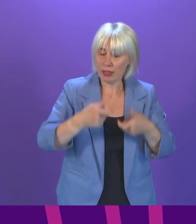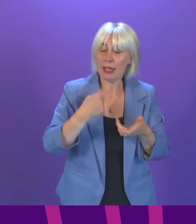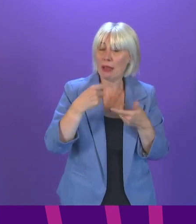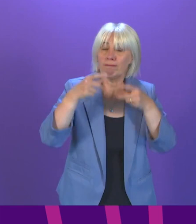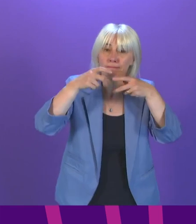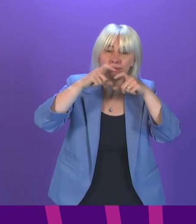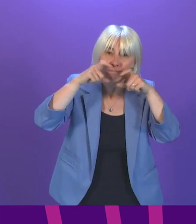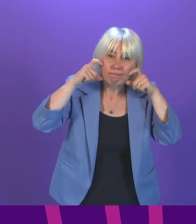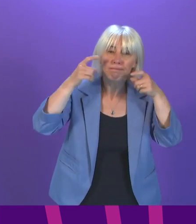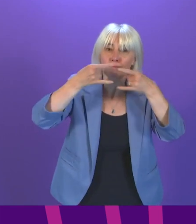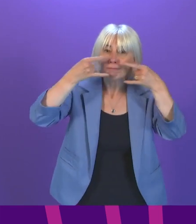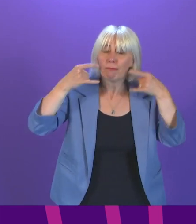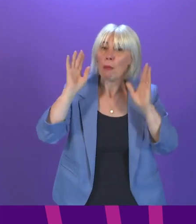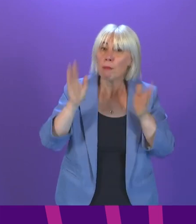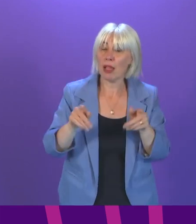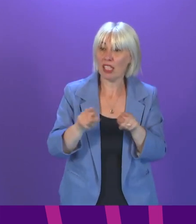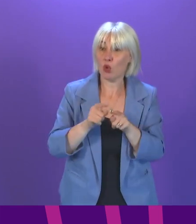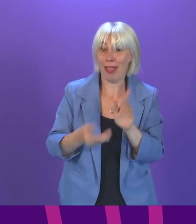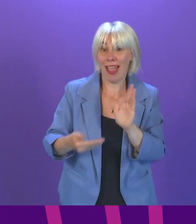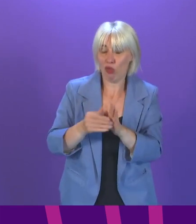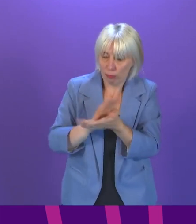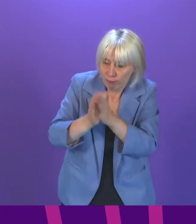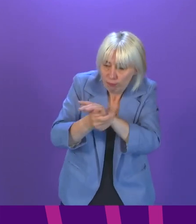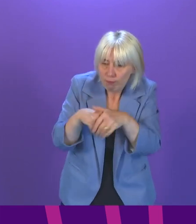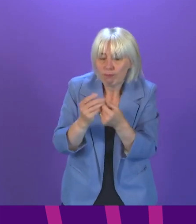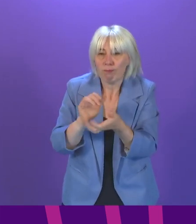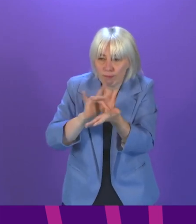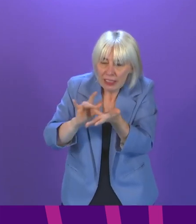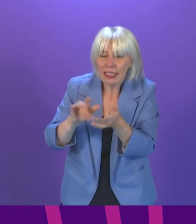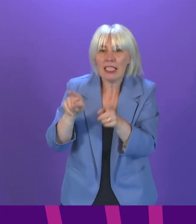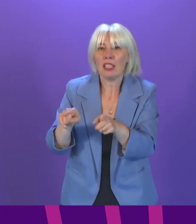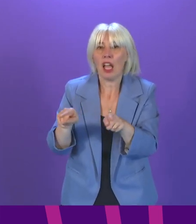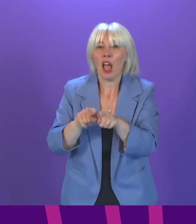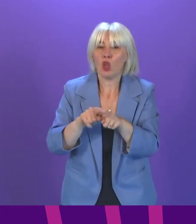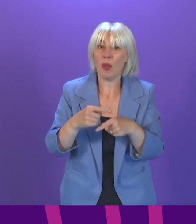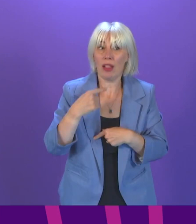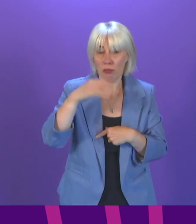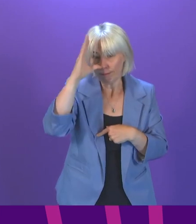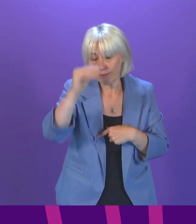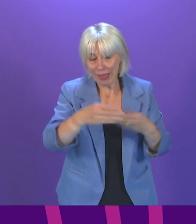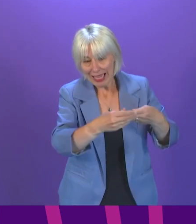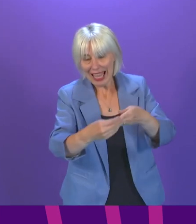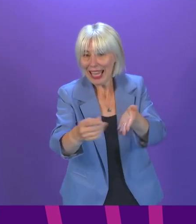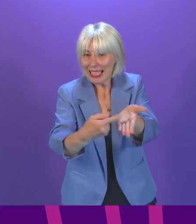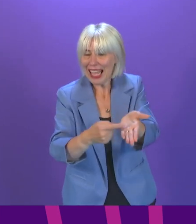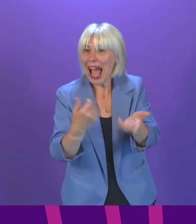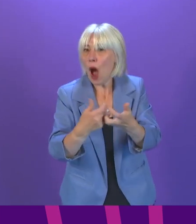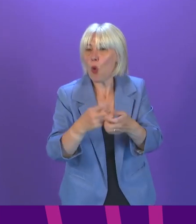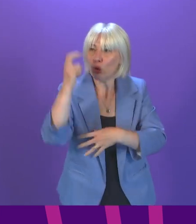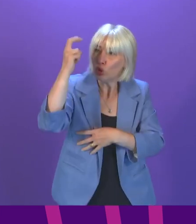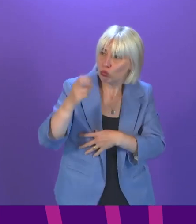coverings. They also have enhanced cleaning measures in place and are promoting the guidance on travelling safely on public transport.